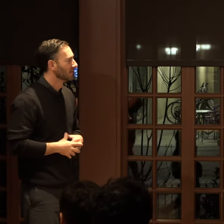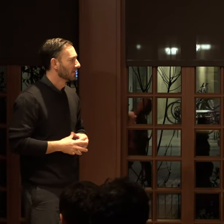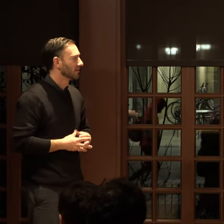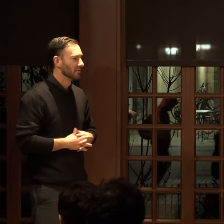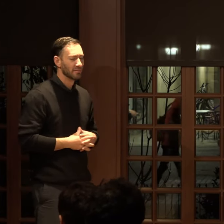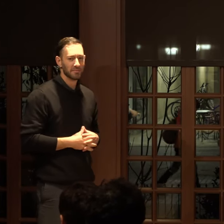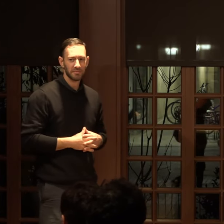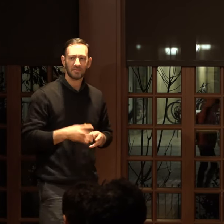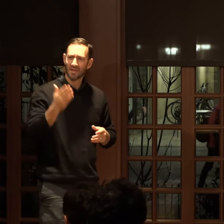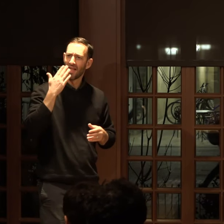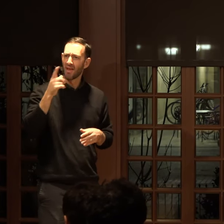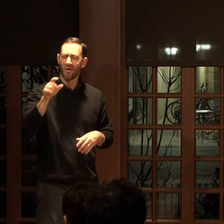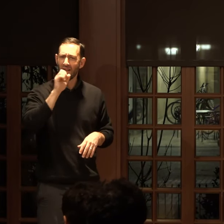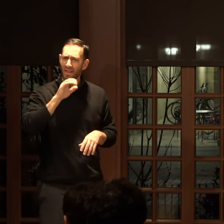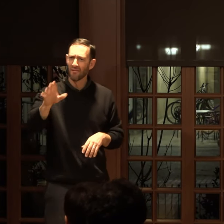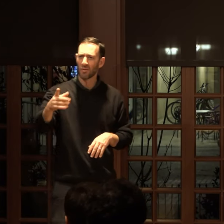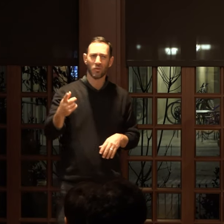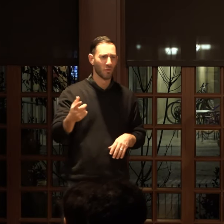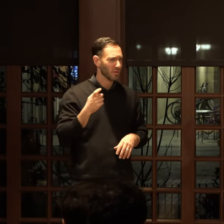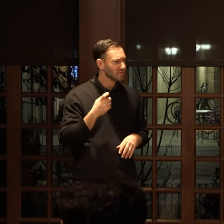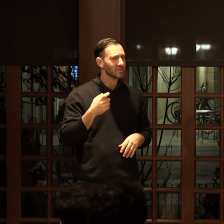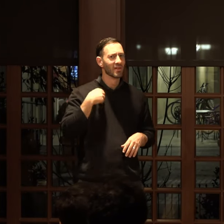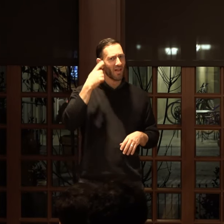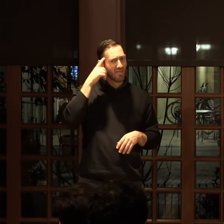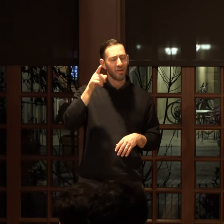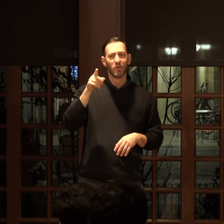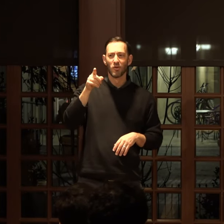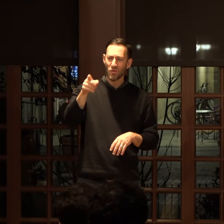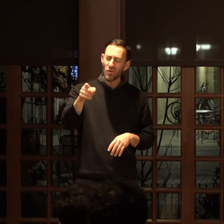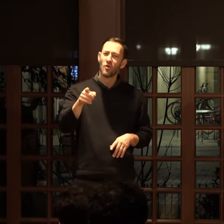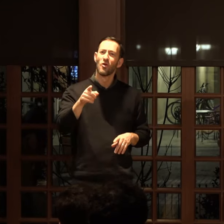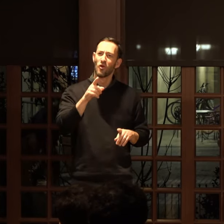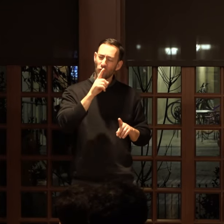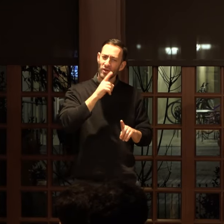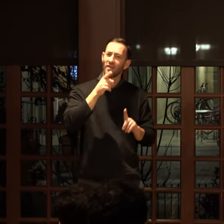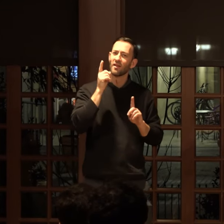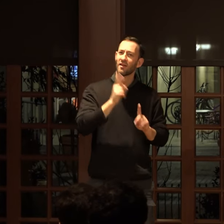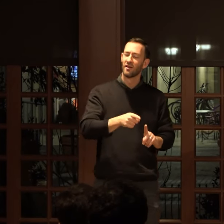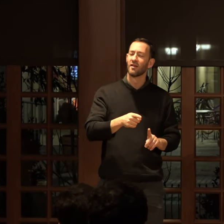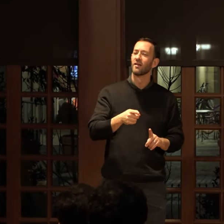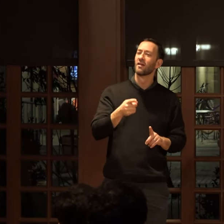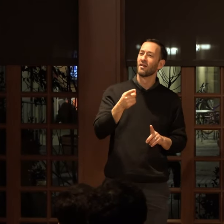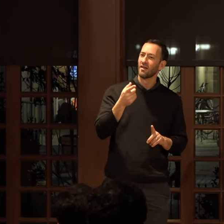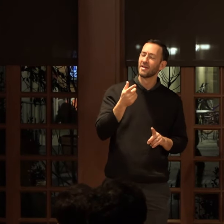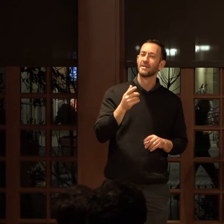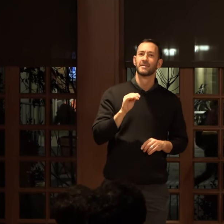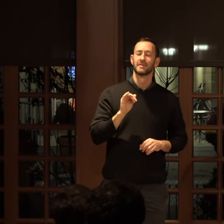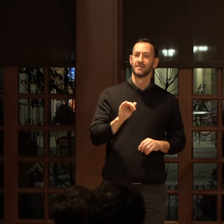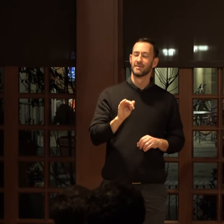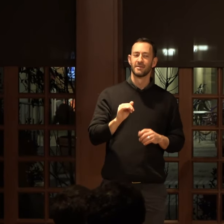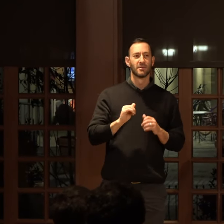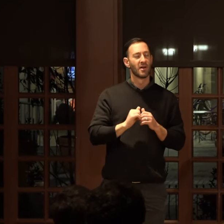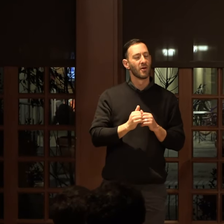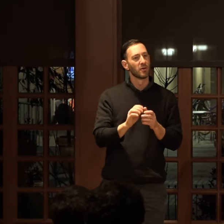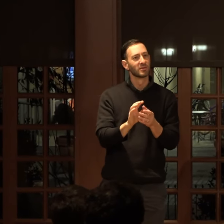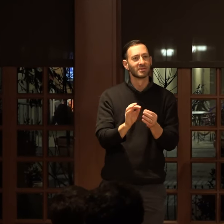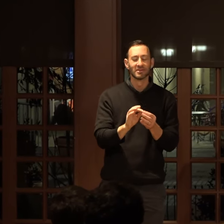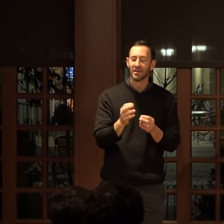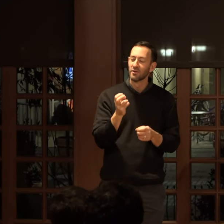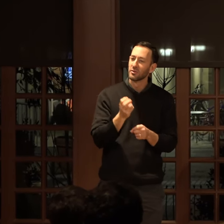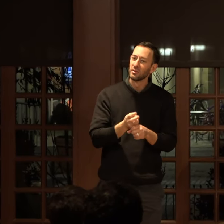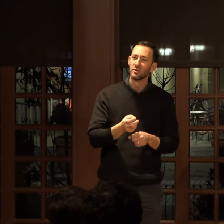Thank you. I love that question because I think you're tapping at a thing, hmm, how to say, right?